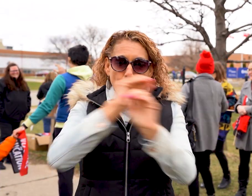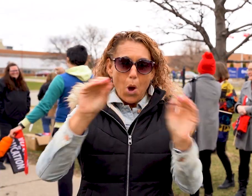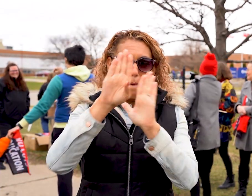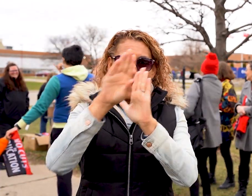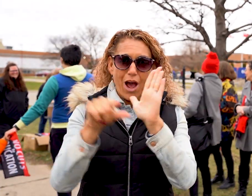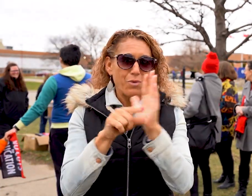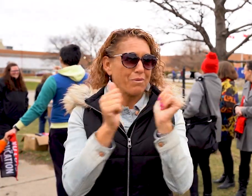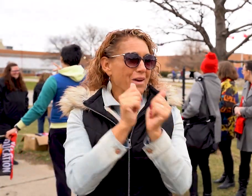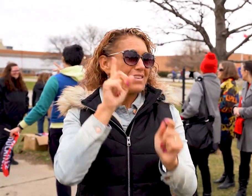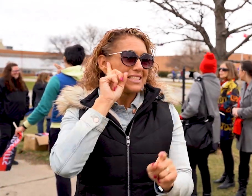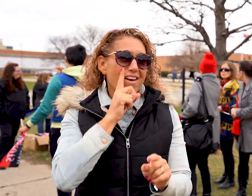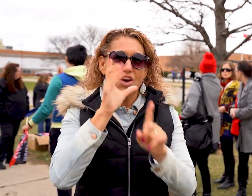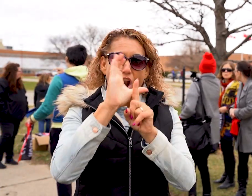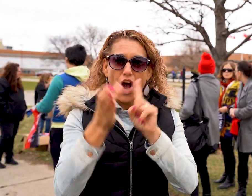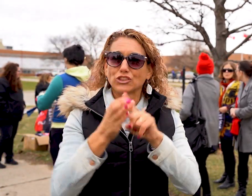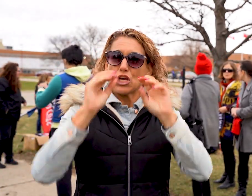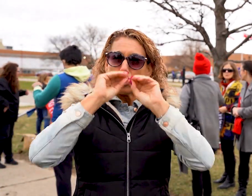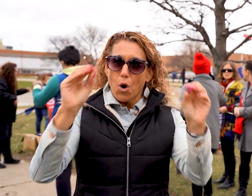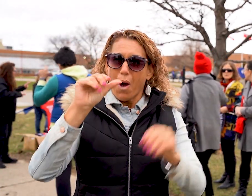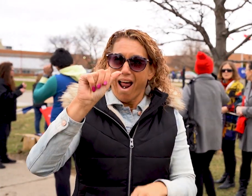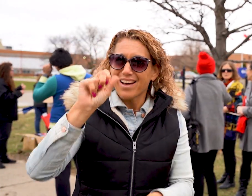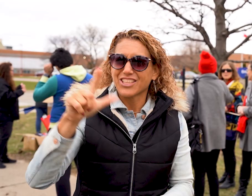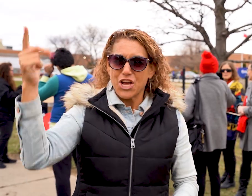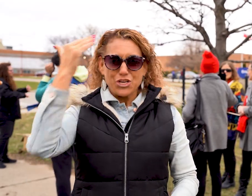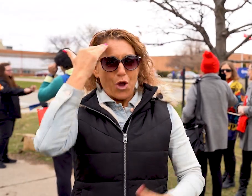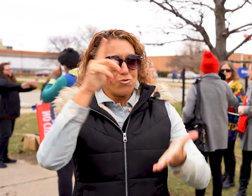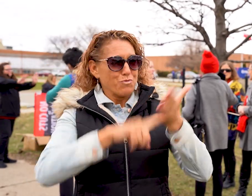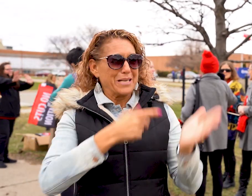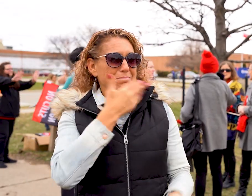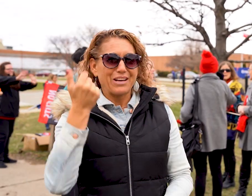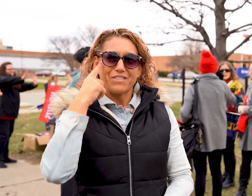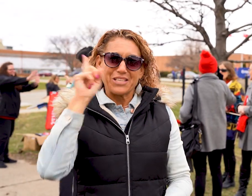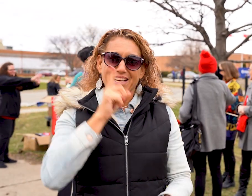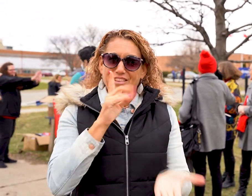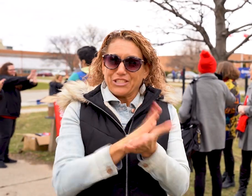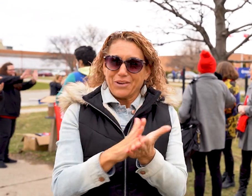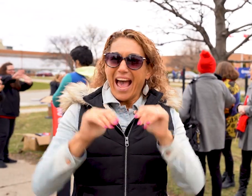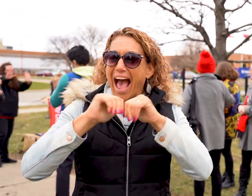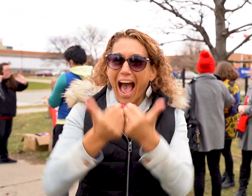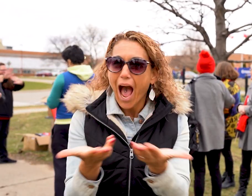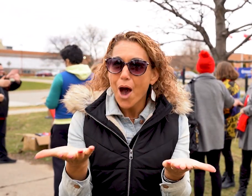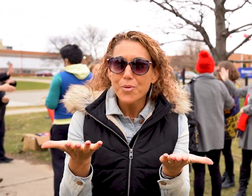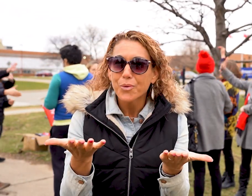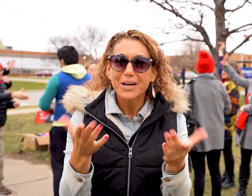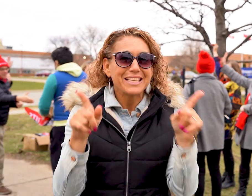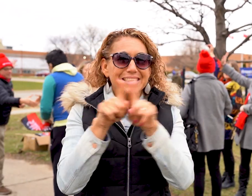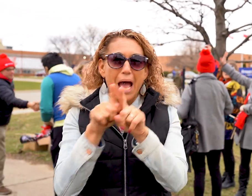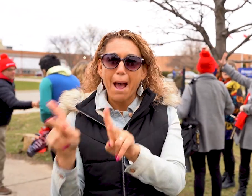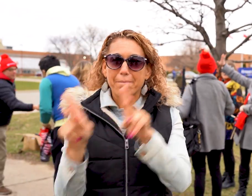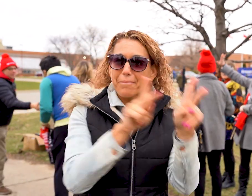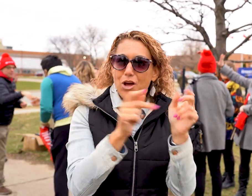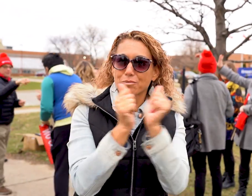at those tables, the ministry tables, and at senior management, know what our students need? How? How could they possibly know?